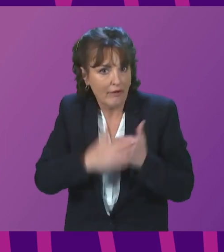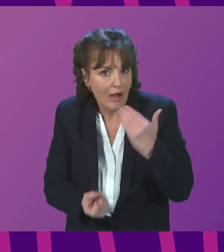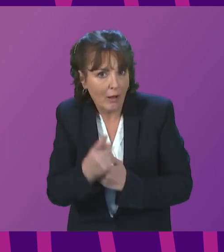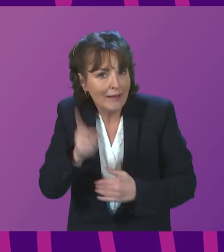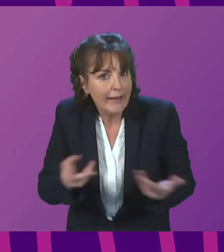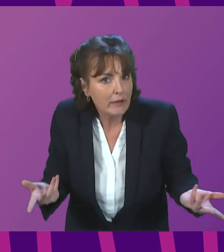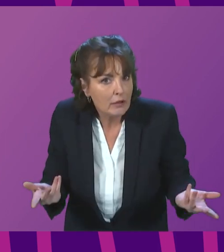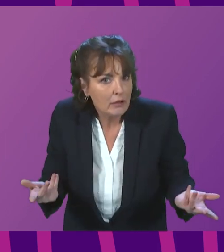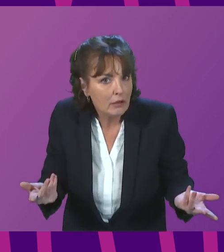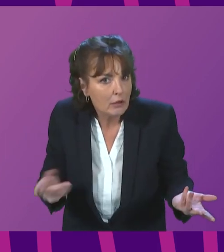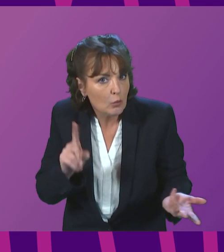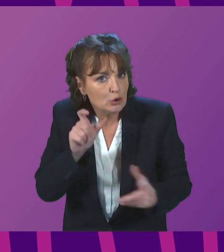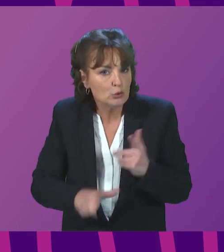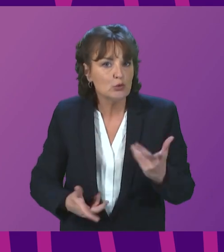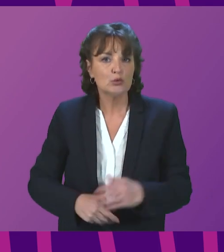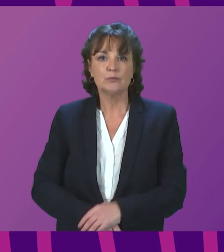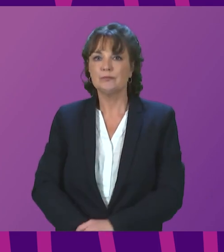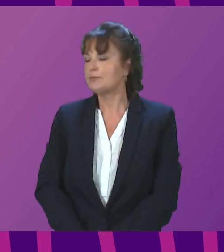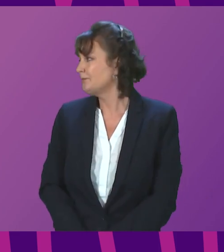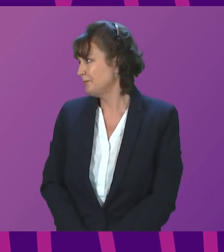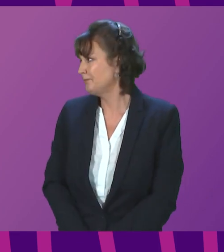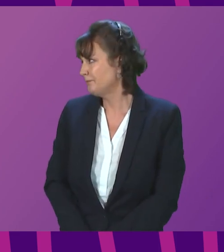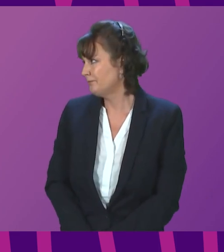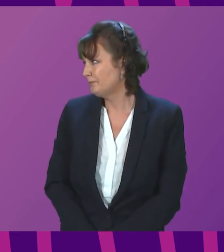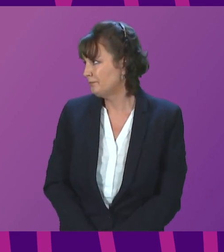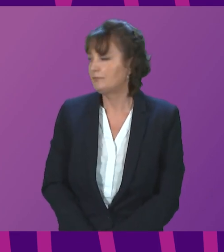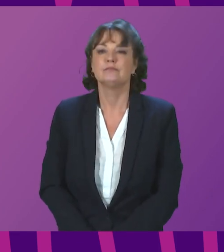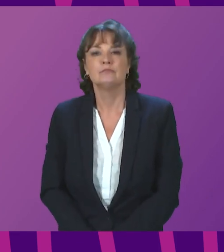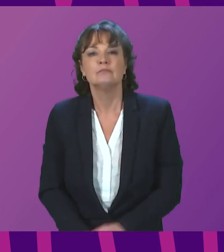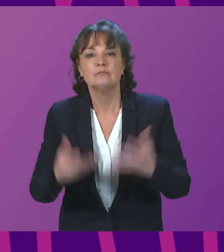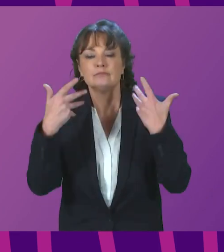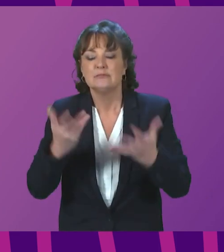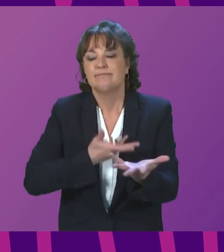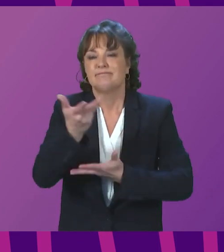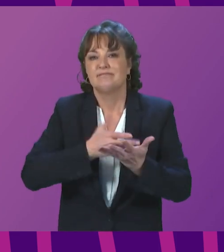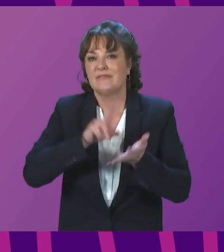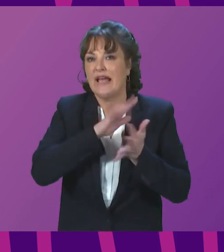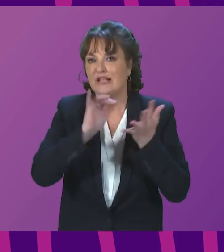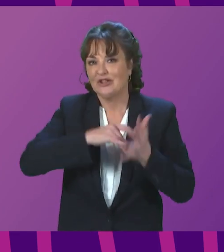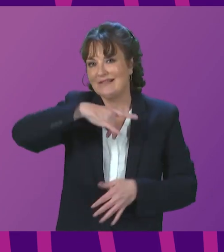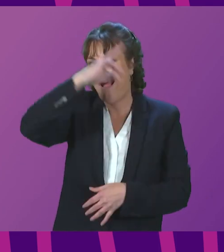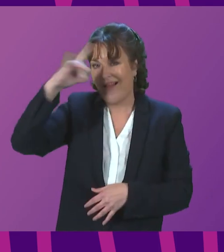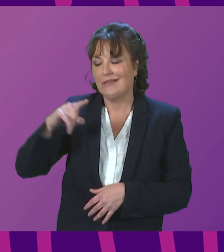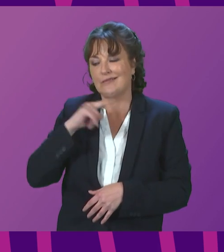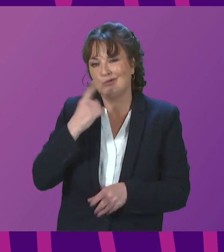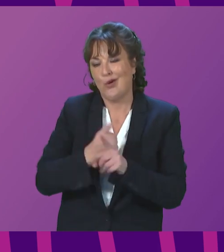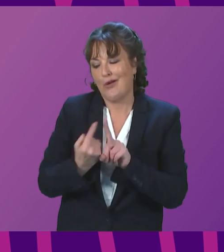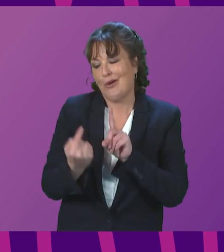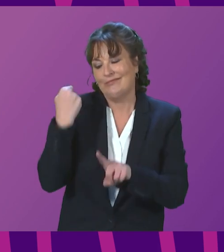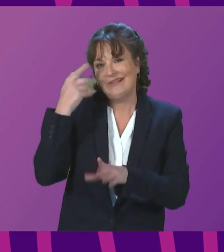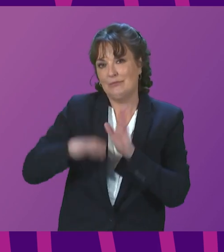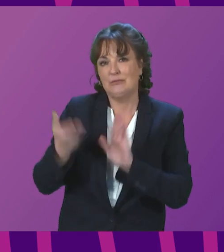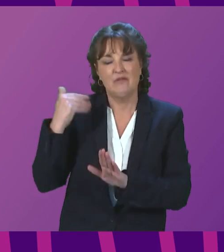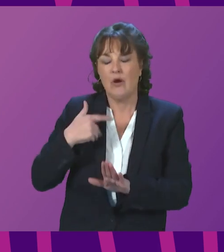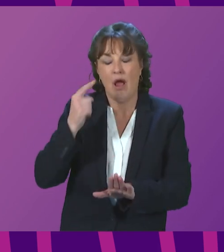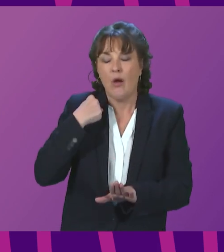mistakes happening again? The First Minister. We have had engagement and dialogue with NHS Highland about the experience previously, and I would hope that would not be